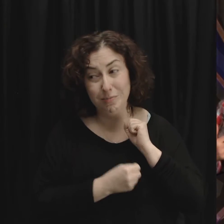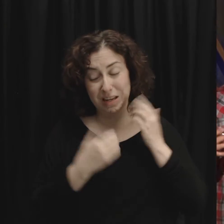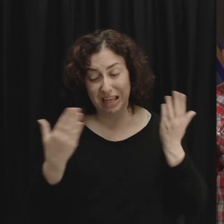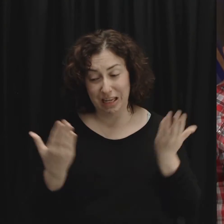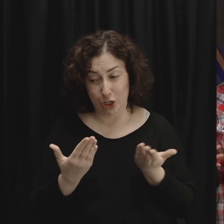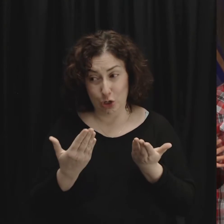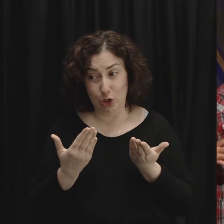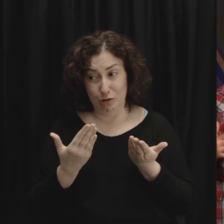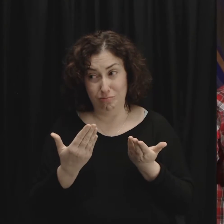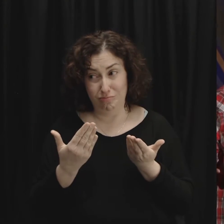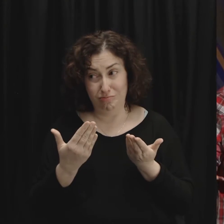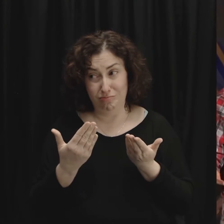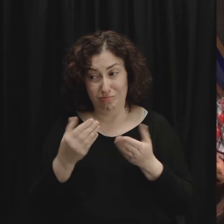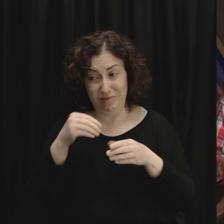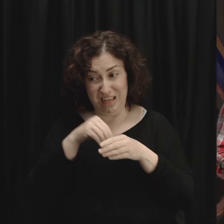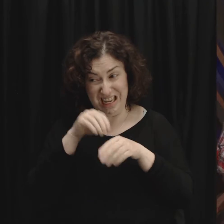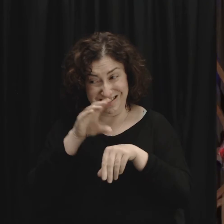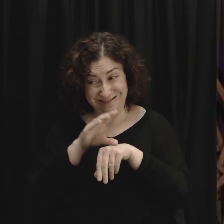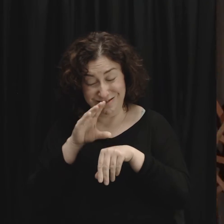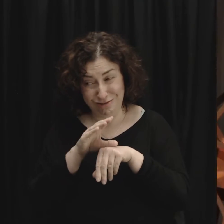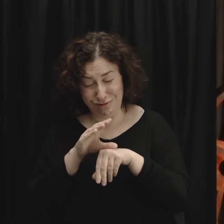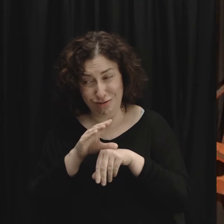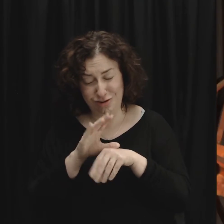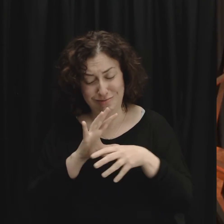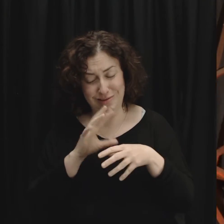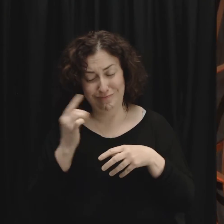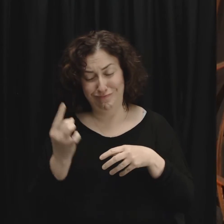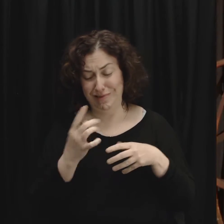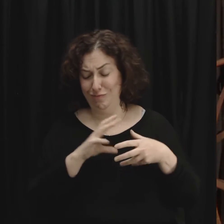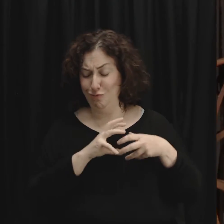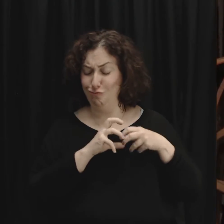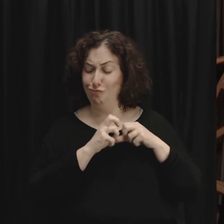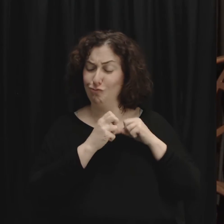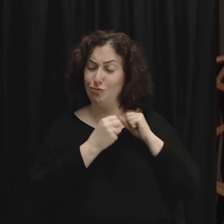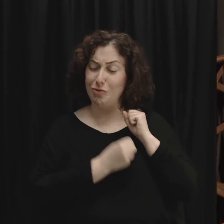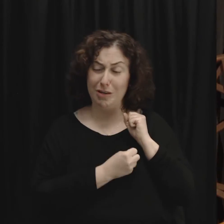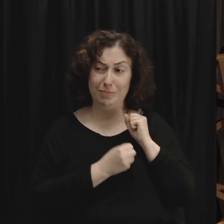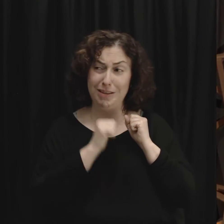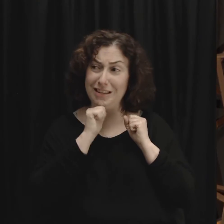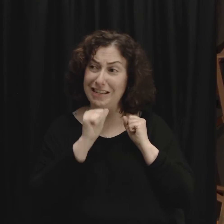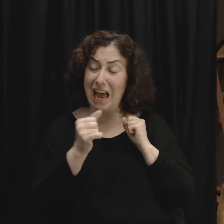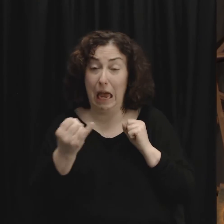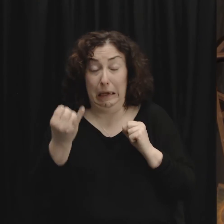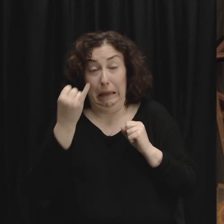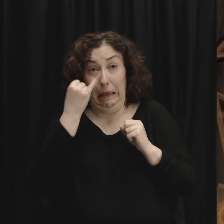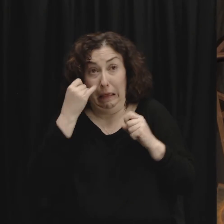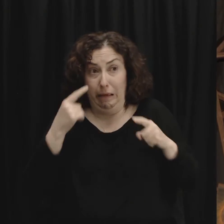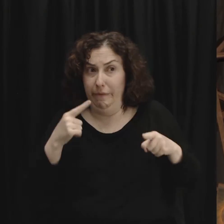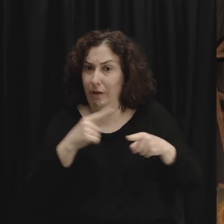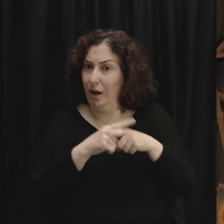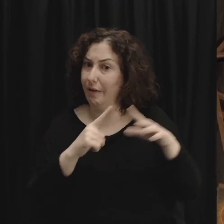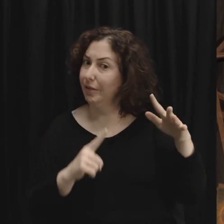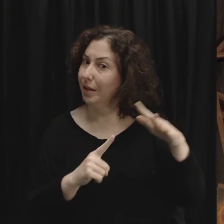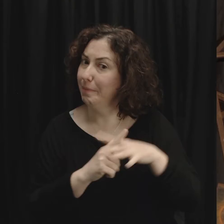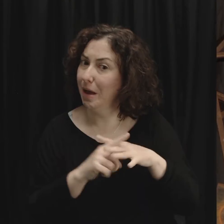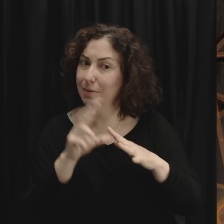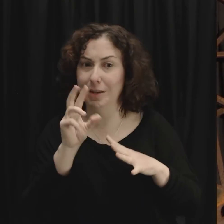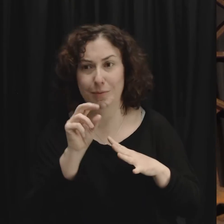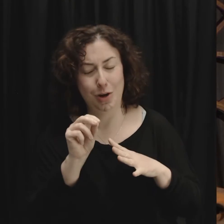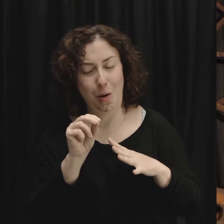deal with in ministry and I know I'm not alone in this it's not if there's conflict in the church it's only a matter of when and I'm here